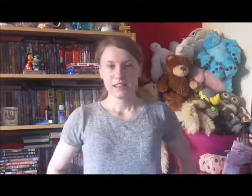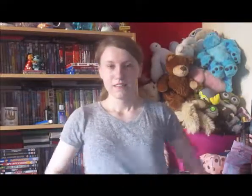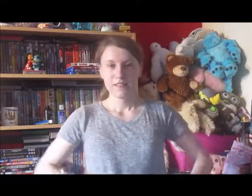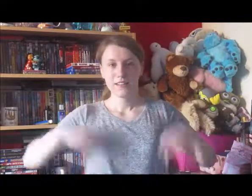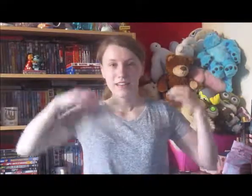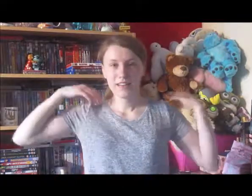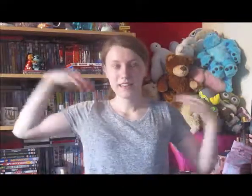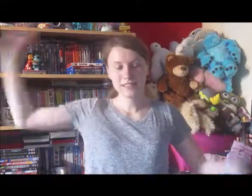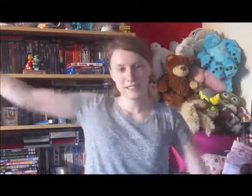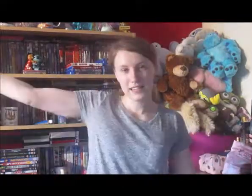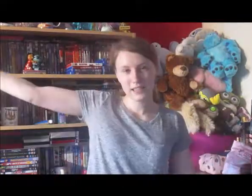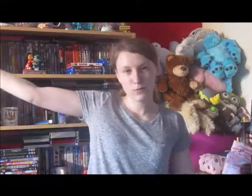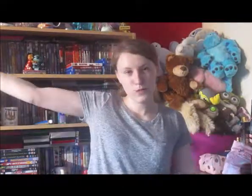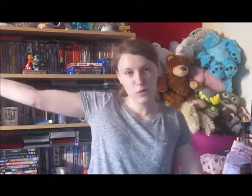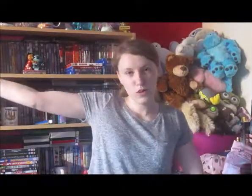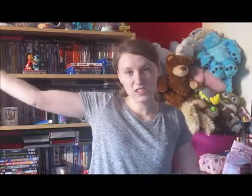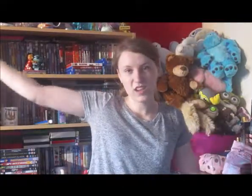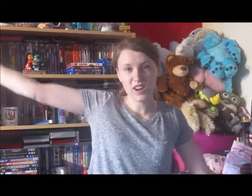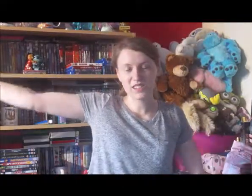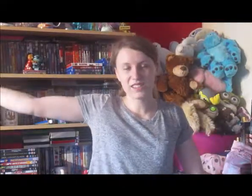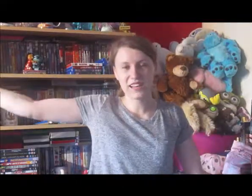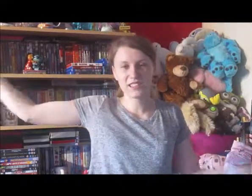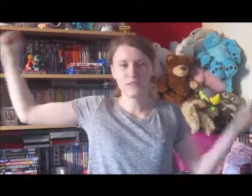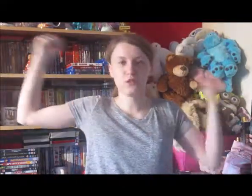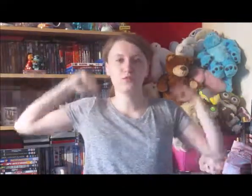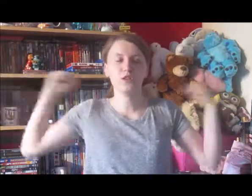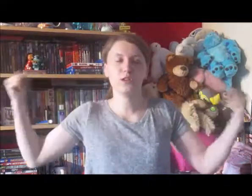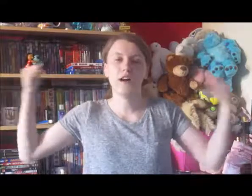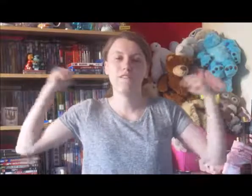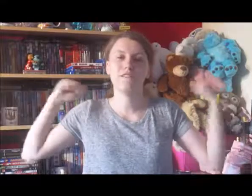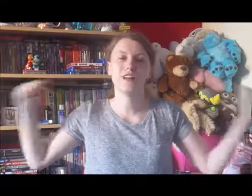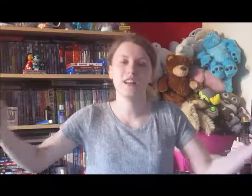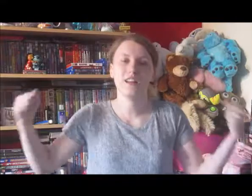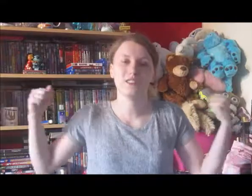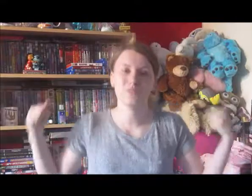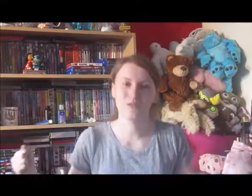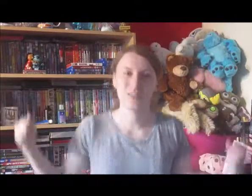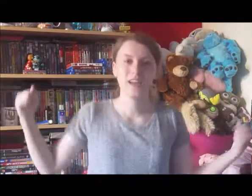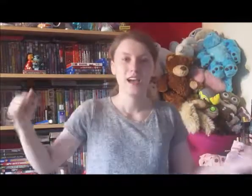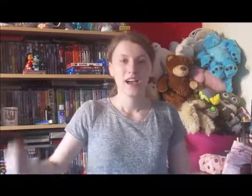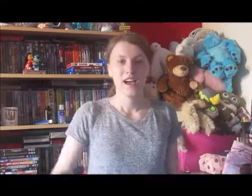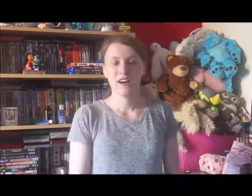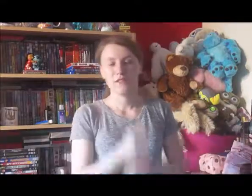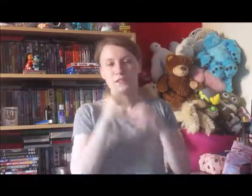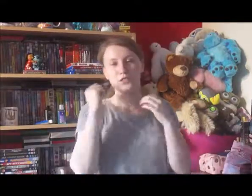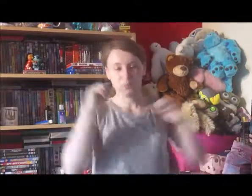So yeah, so today's review is Guardians of the Galaxy Vol. 2, I finally saw it after so